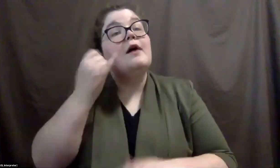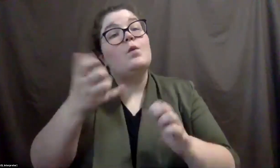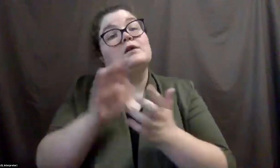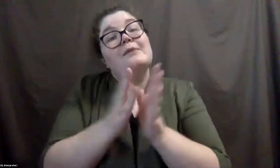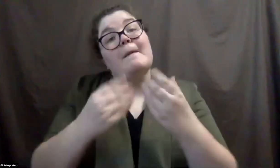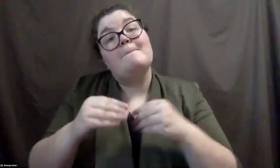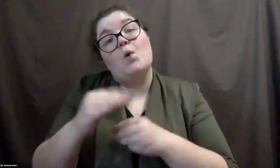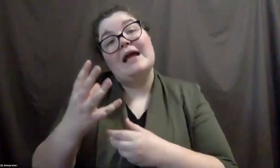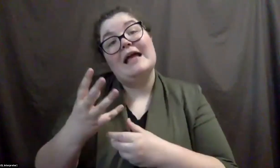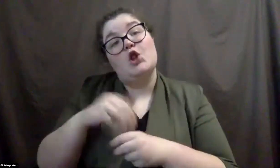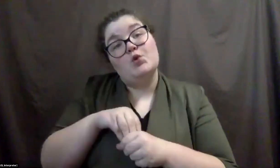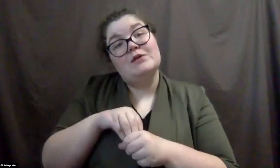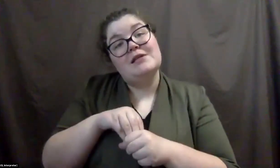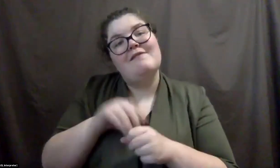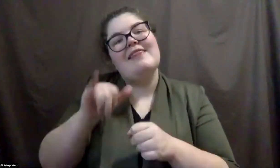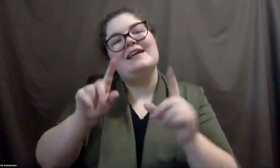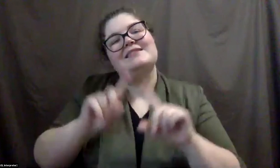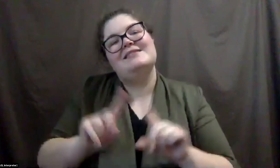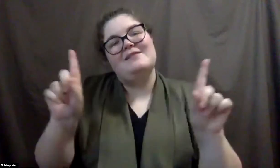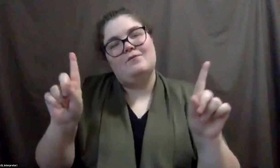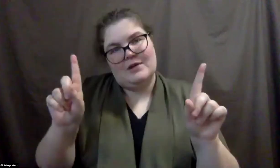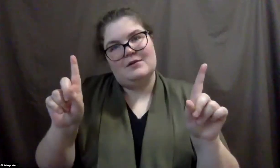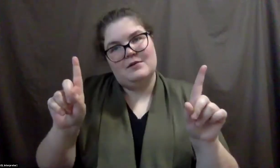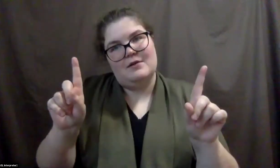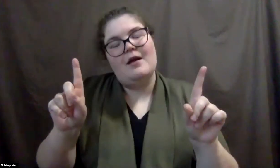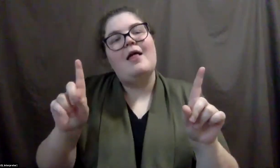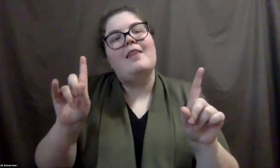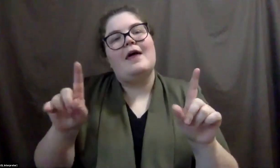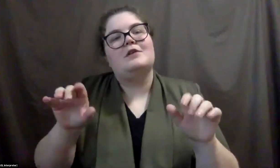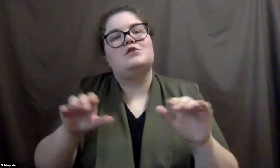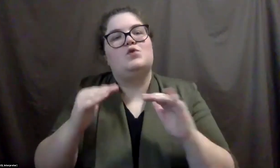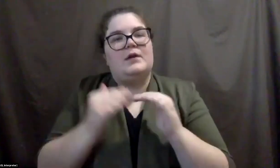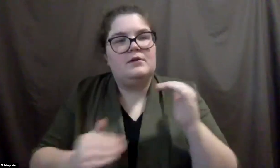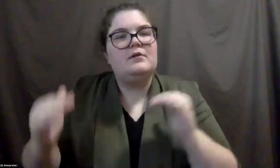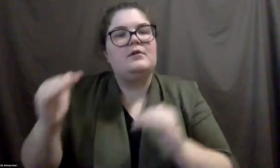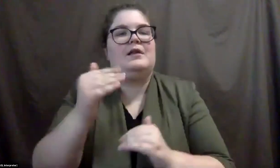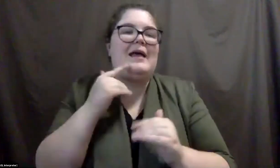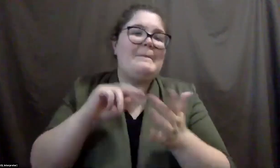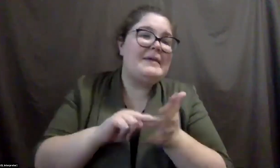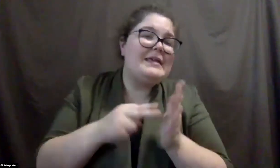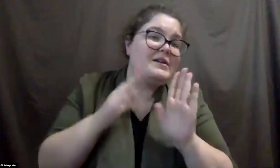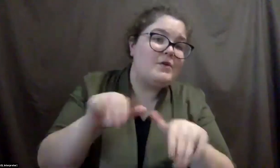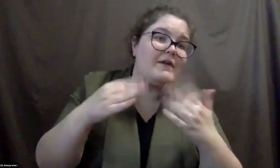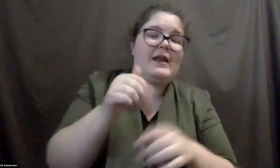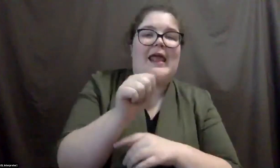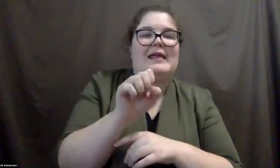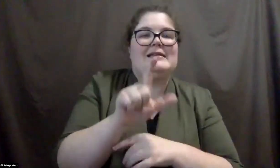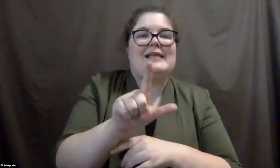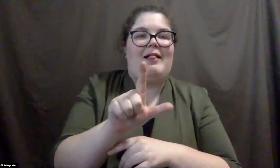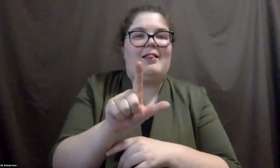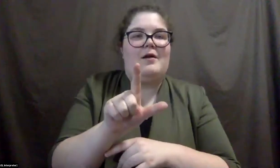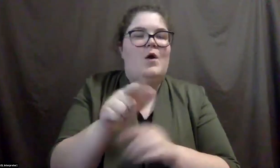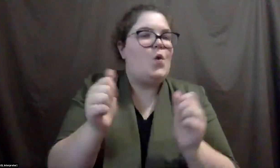that's a different thing and that's going a step further. That is providing ASL proactively